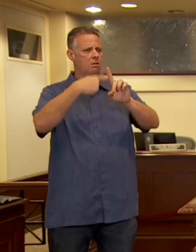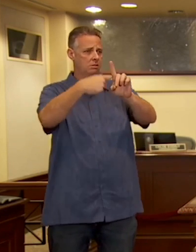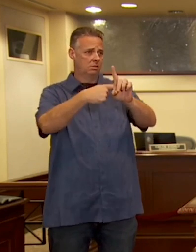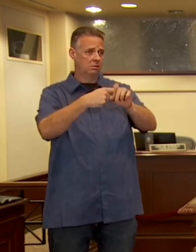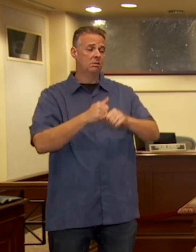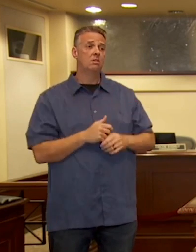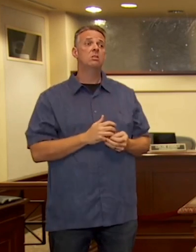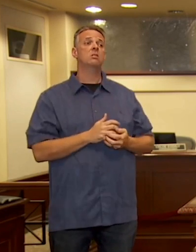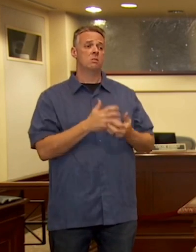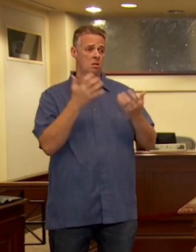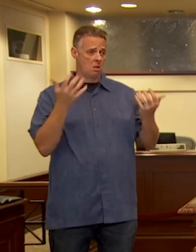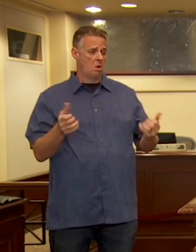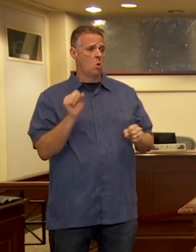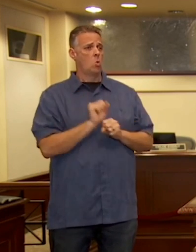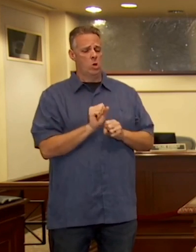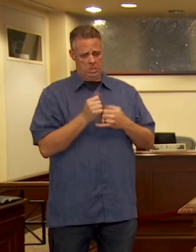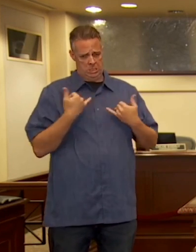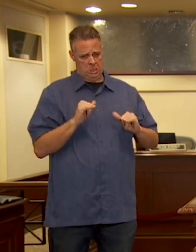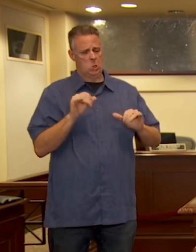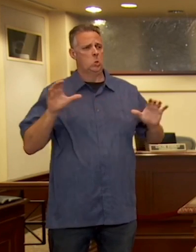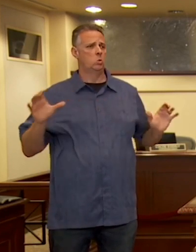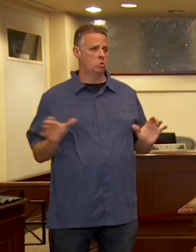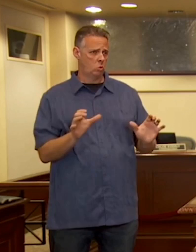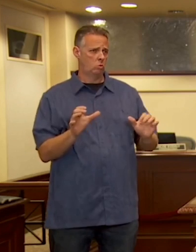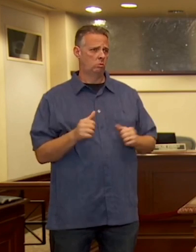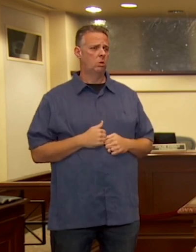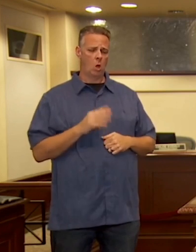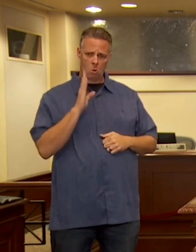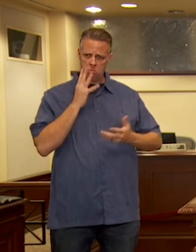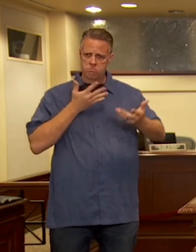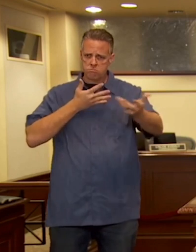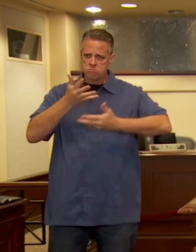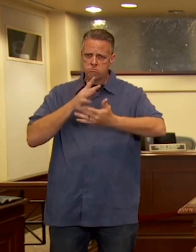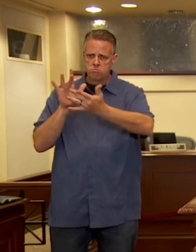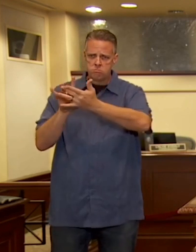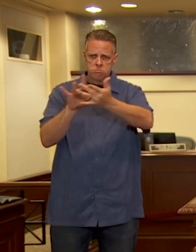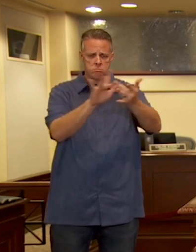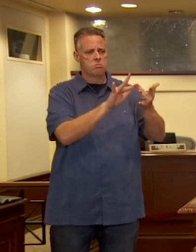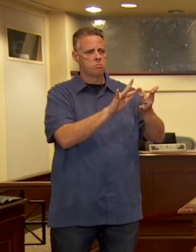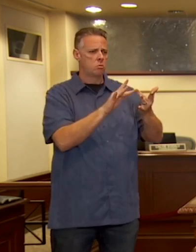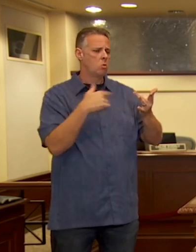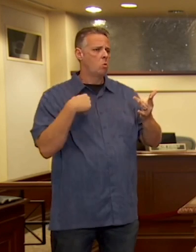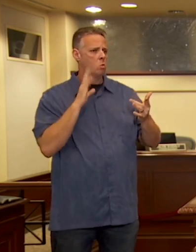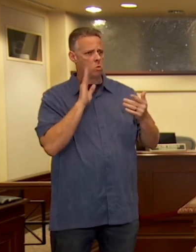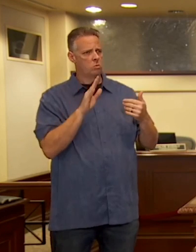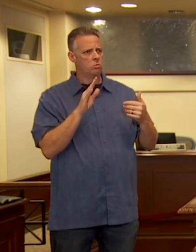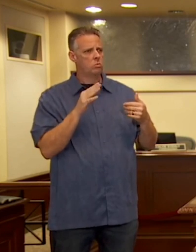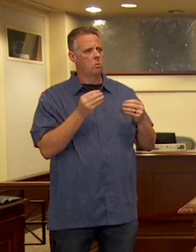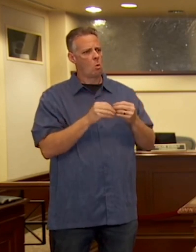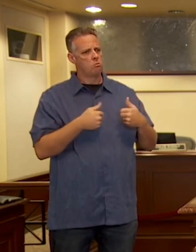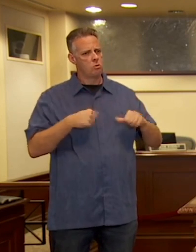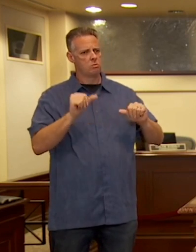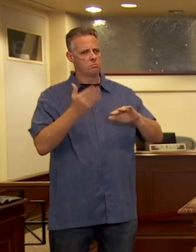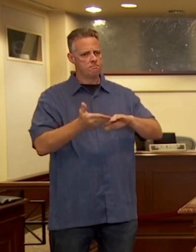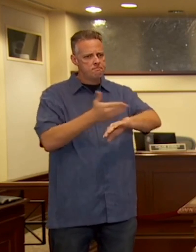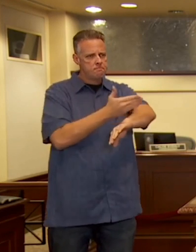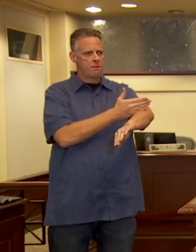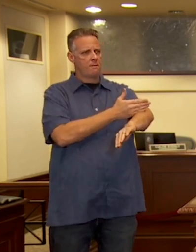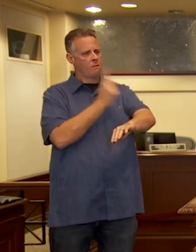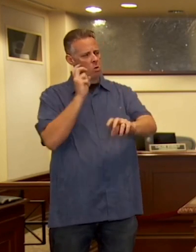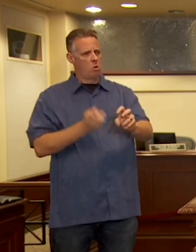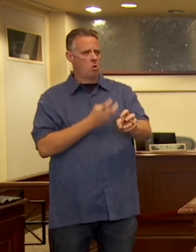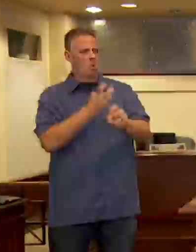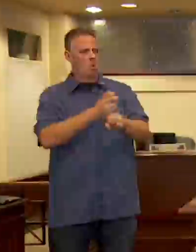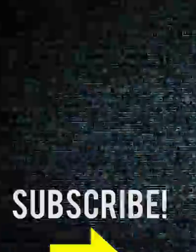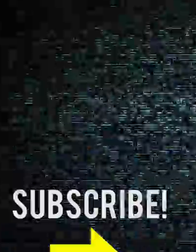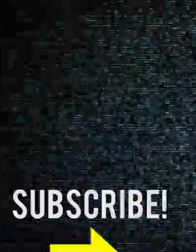like to support this channel by donating, you can do so by using one of the platforms that are listed in the description or the pinned comment. Thanks for watching, everybody.